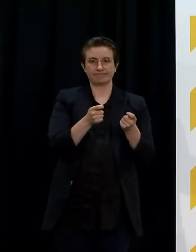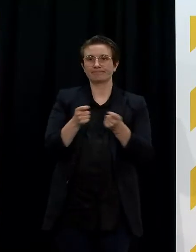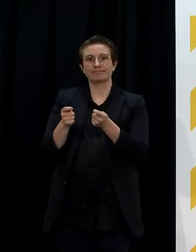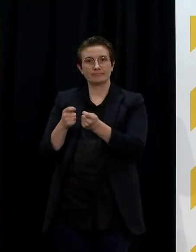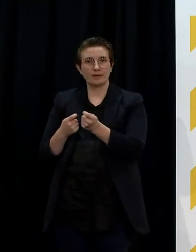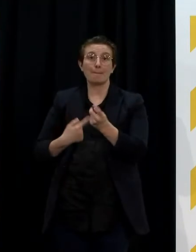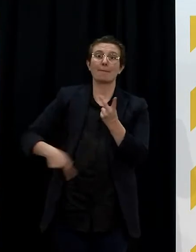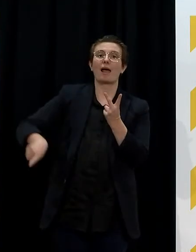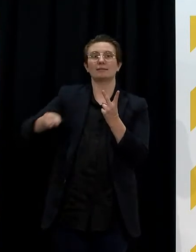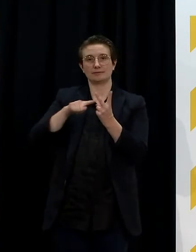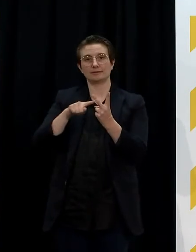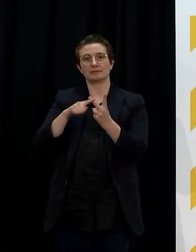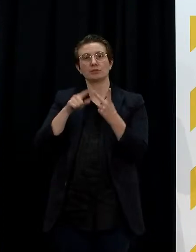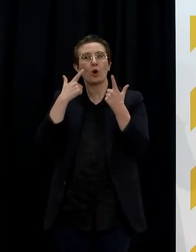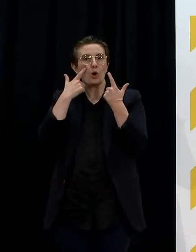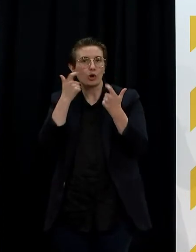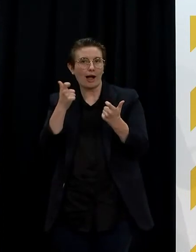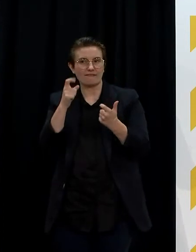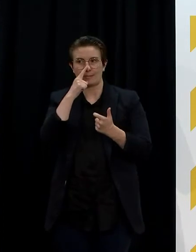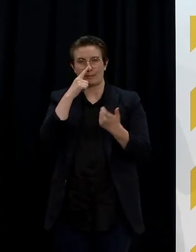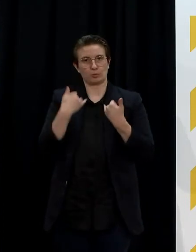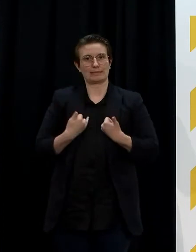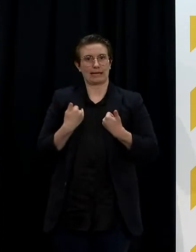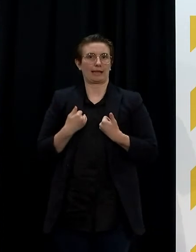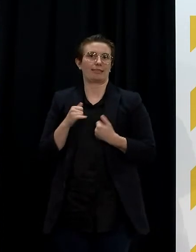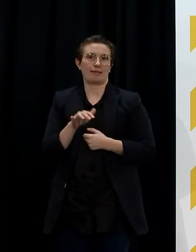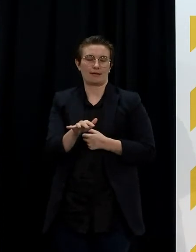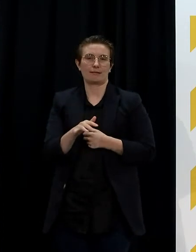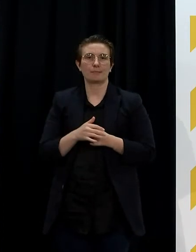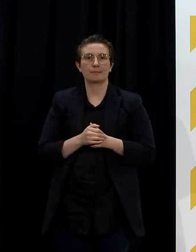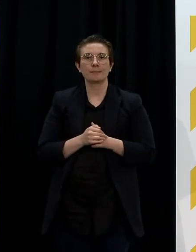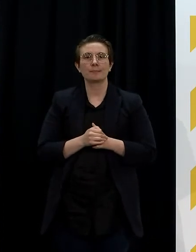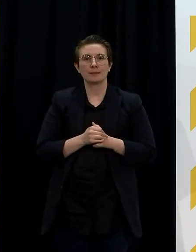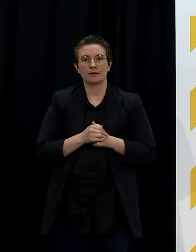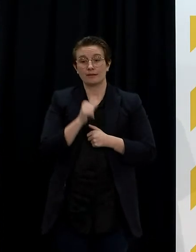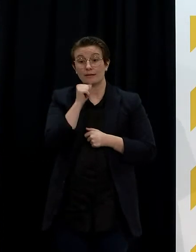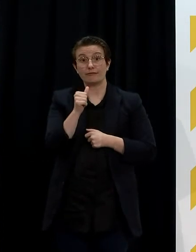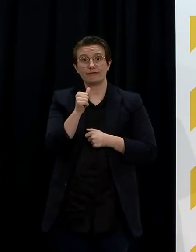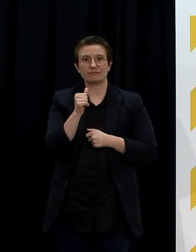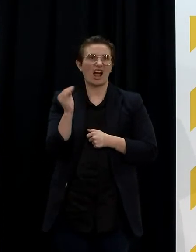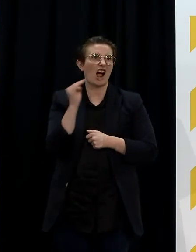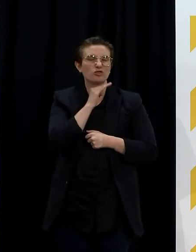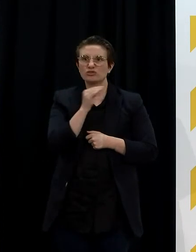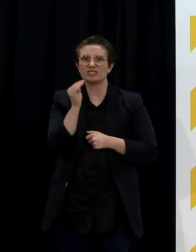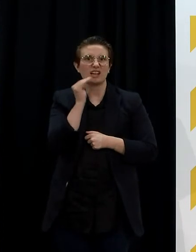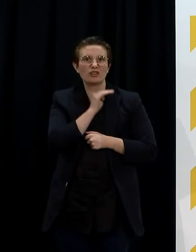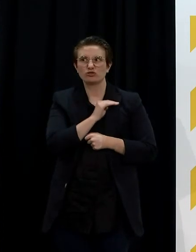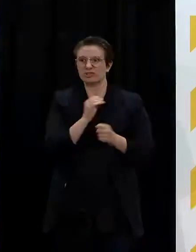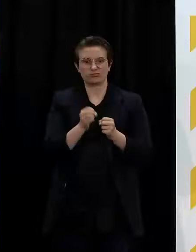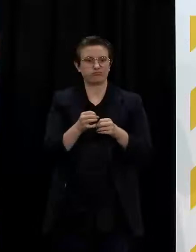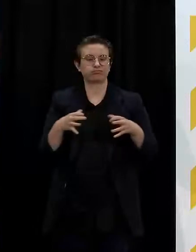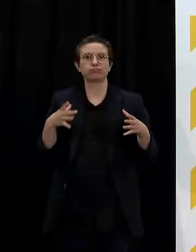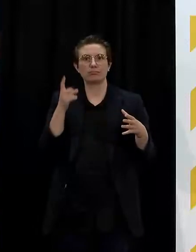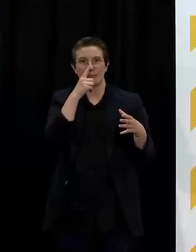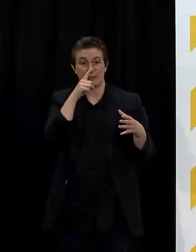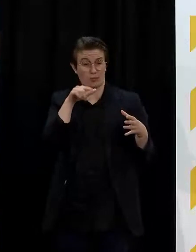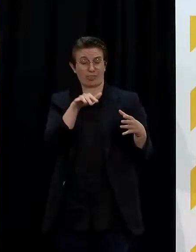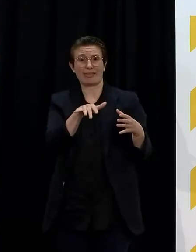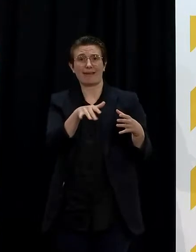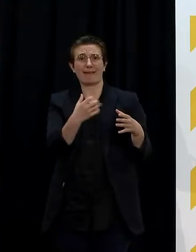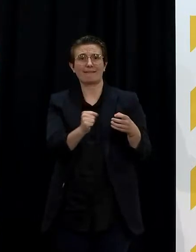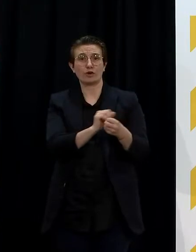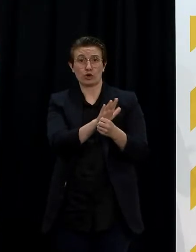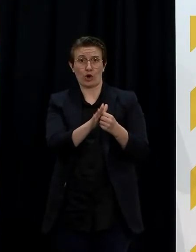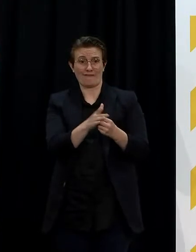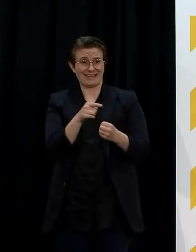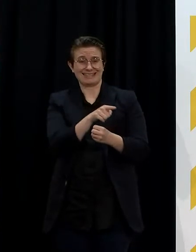be needed for people who are in those facilities and you know with large numbers hundreds of people with COVID-19 many of those people